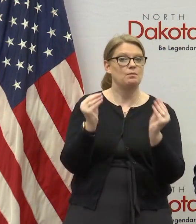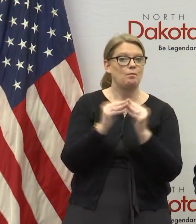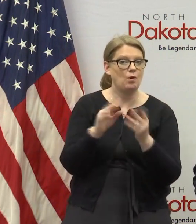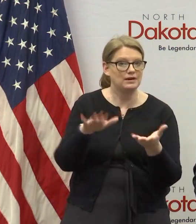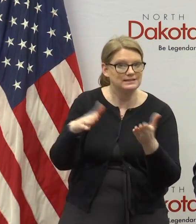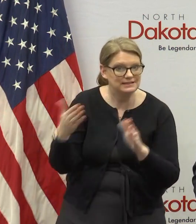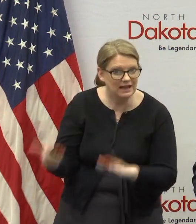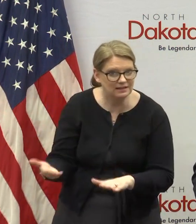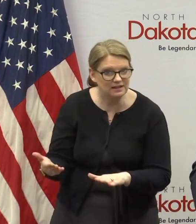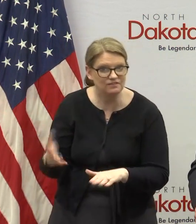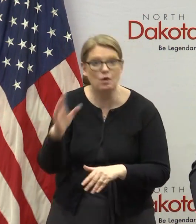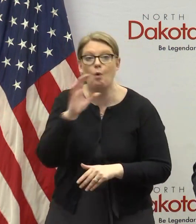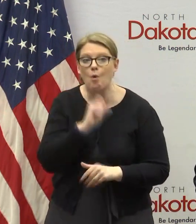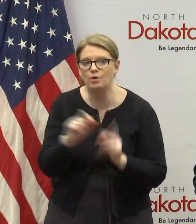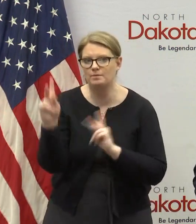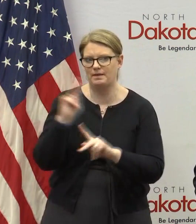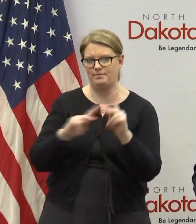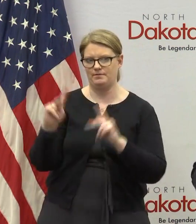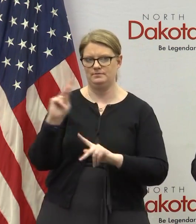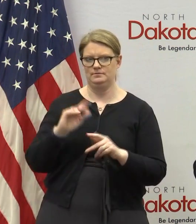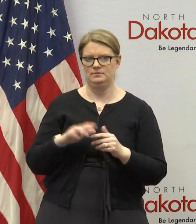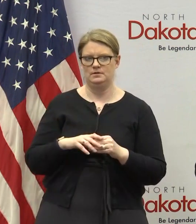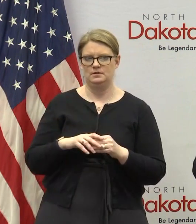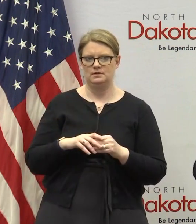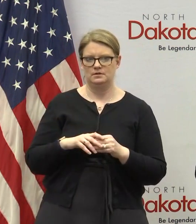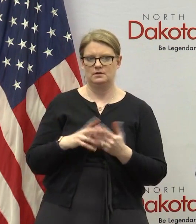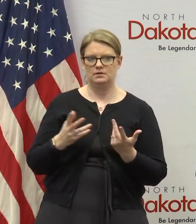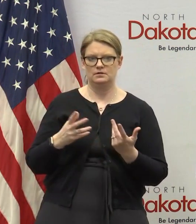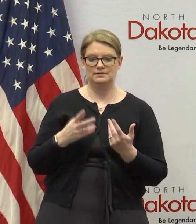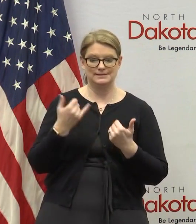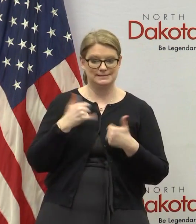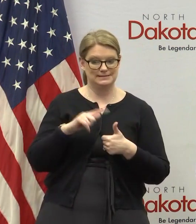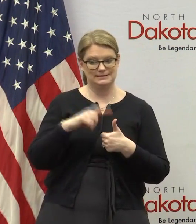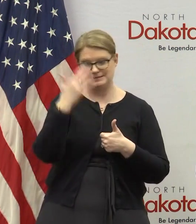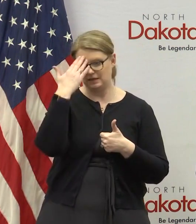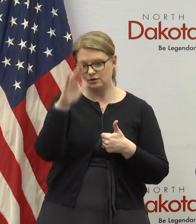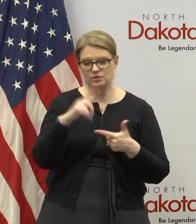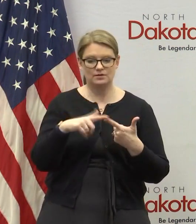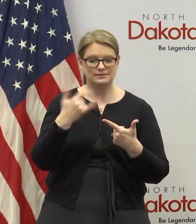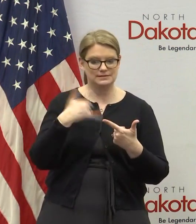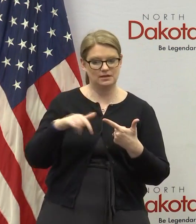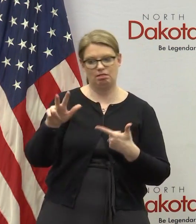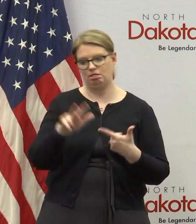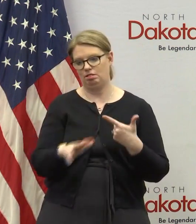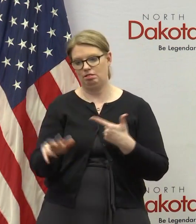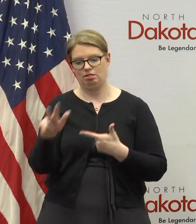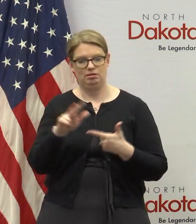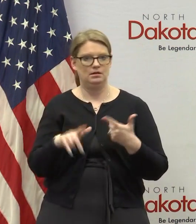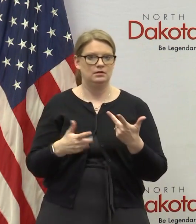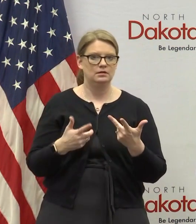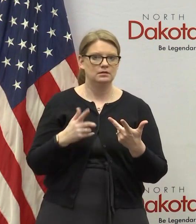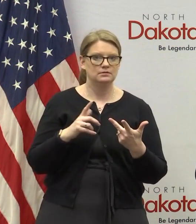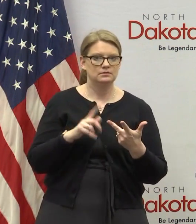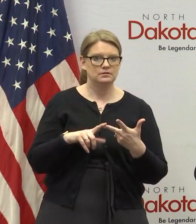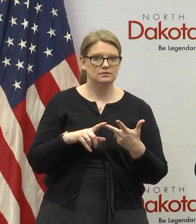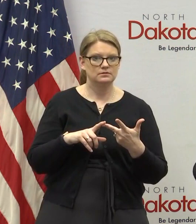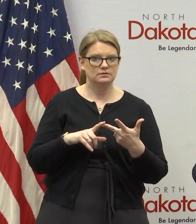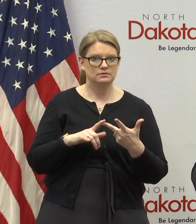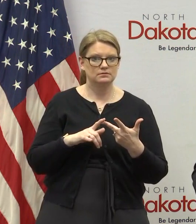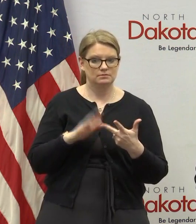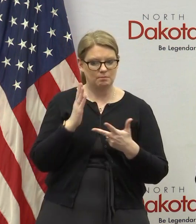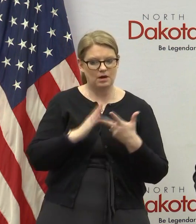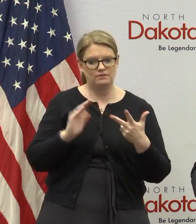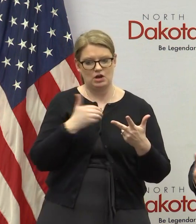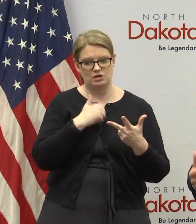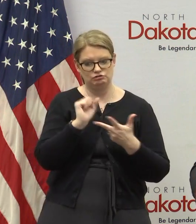people than the flu and so if we have something that's still unknown still uncertain uh then we have to uh act part of our job in